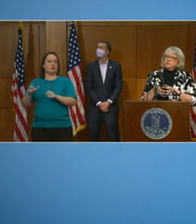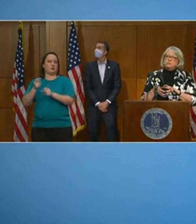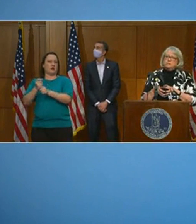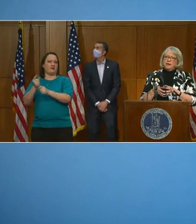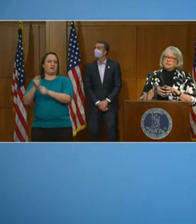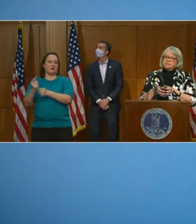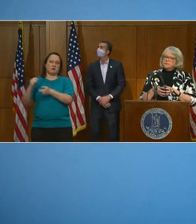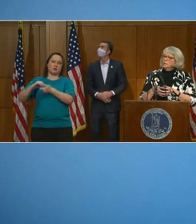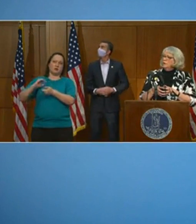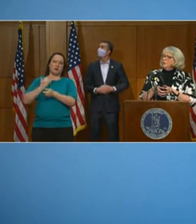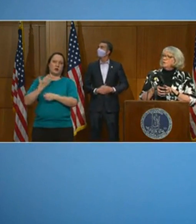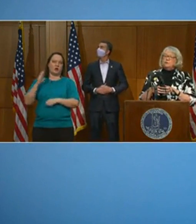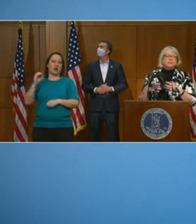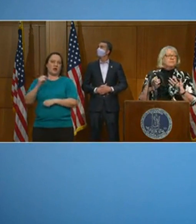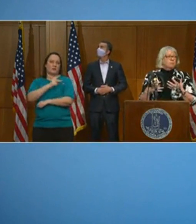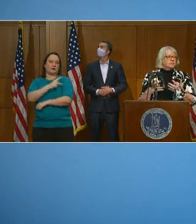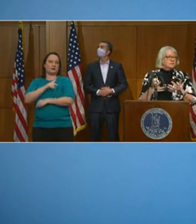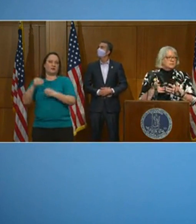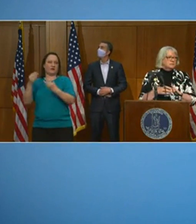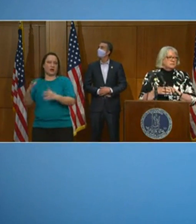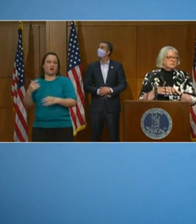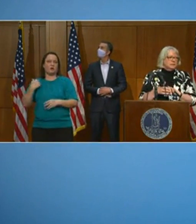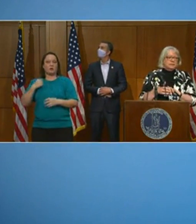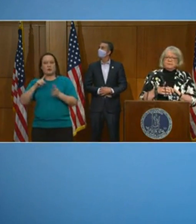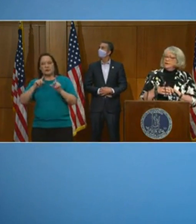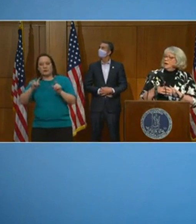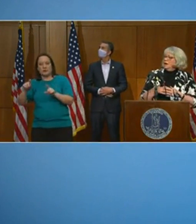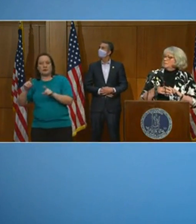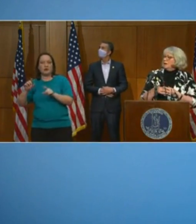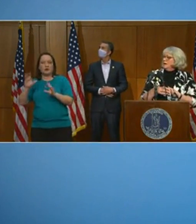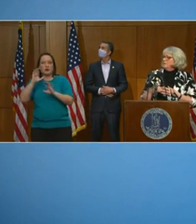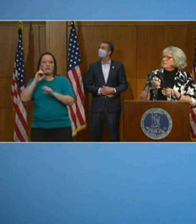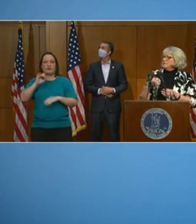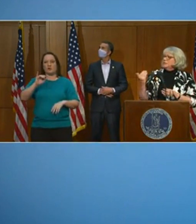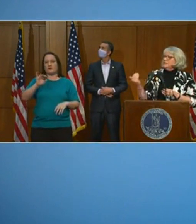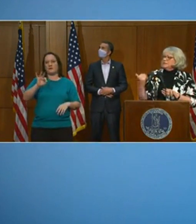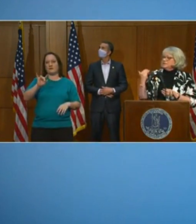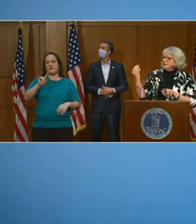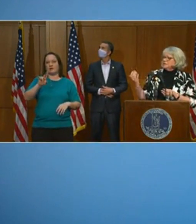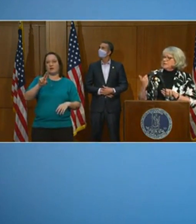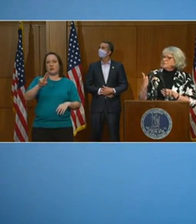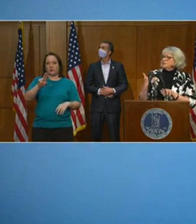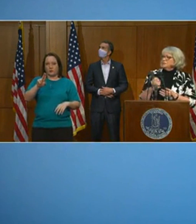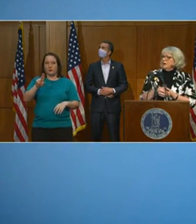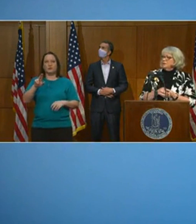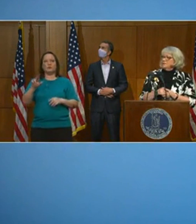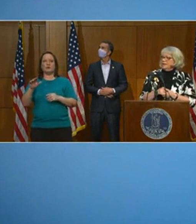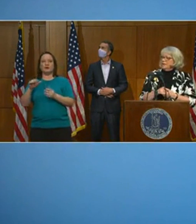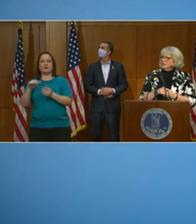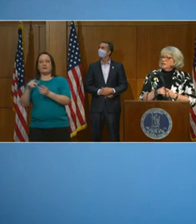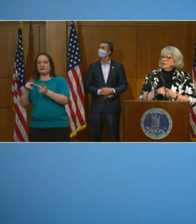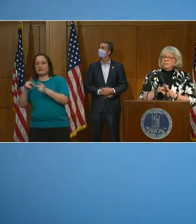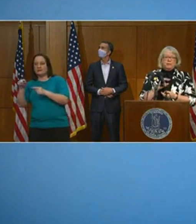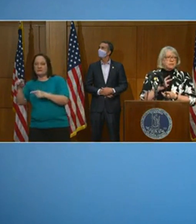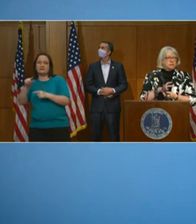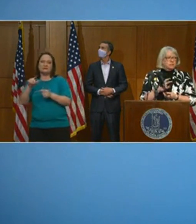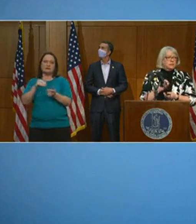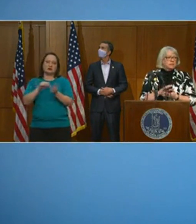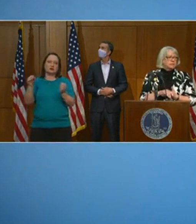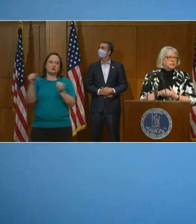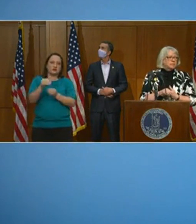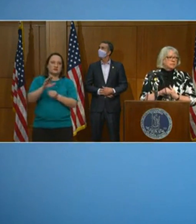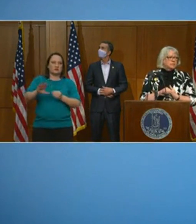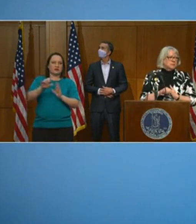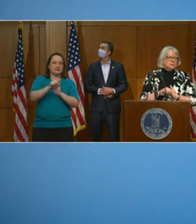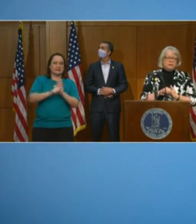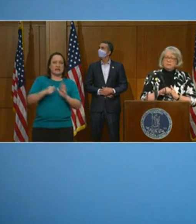outpatient providers. We look for influenza in facilities, doctor's offices around the state. We pick two